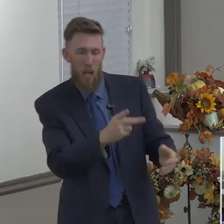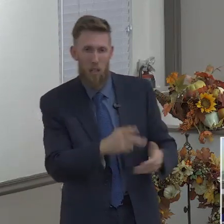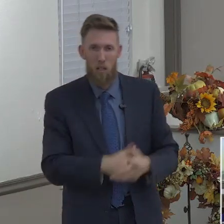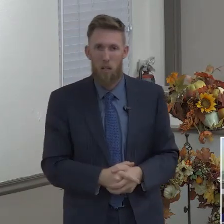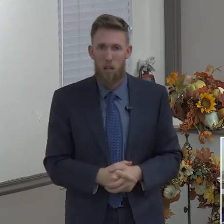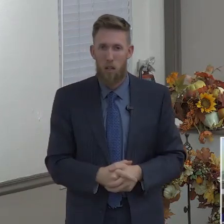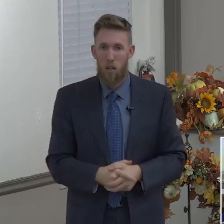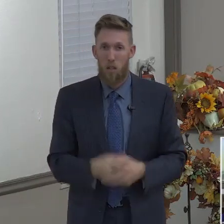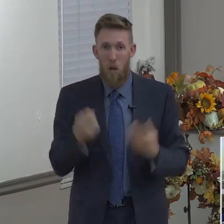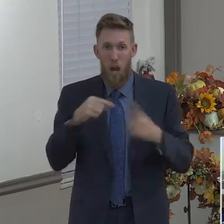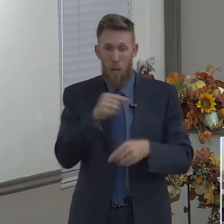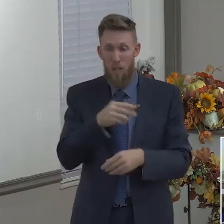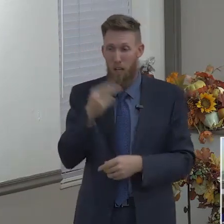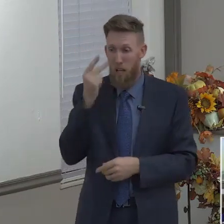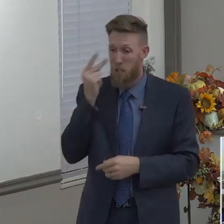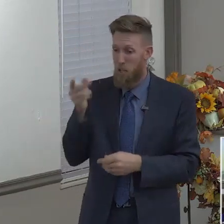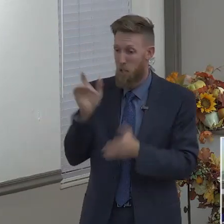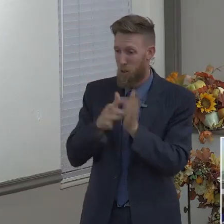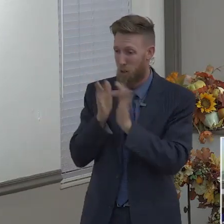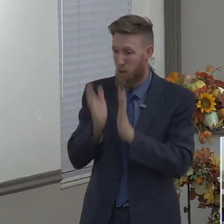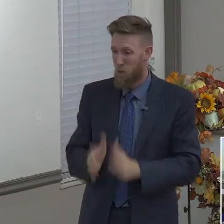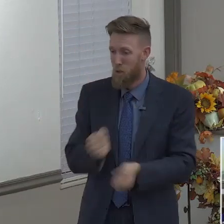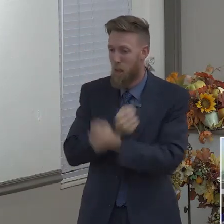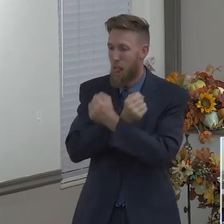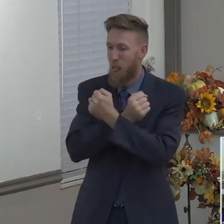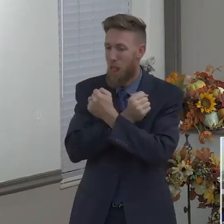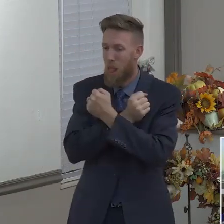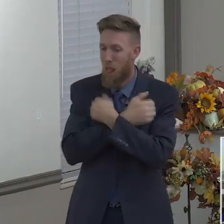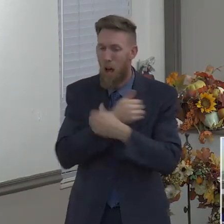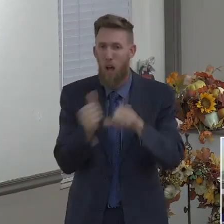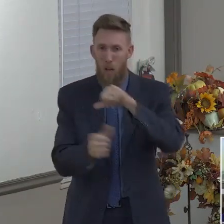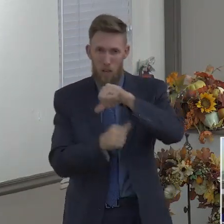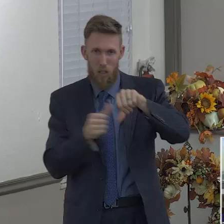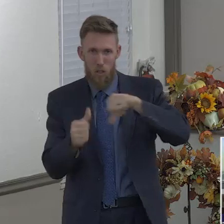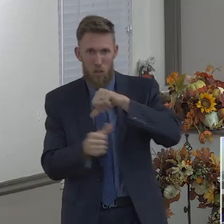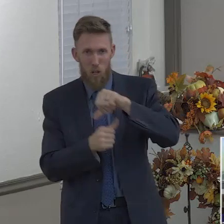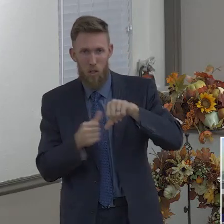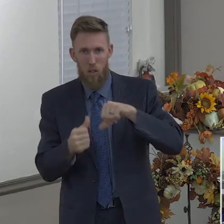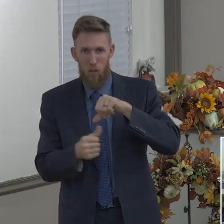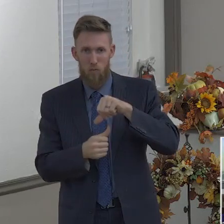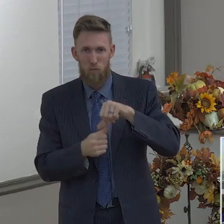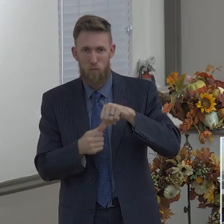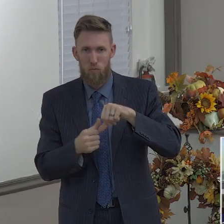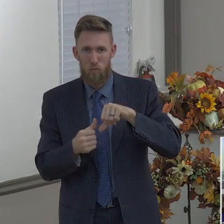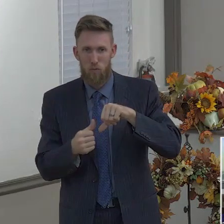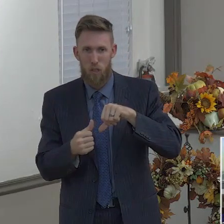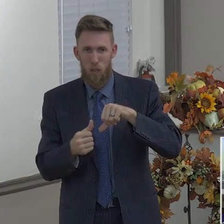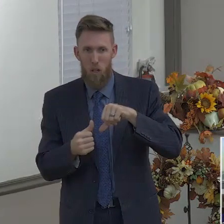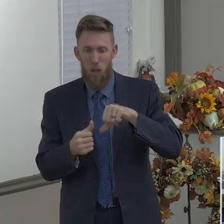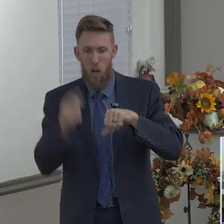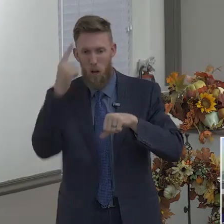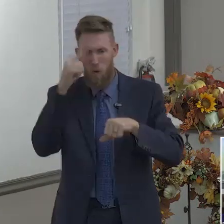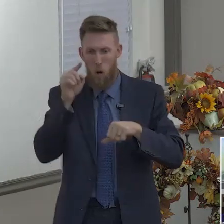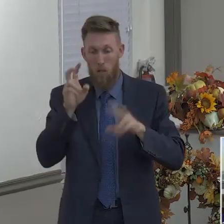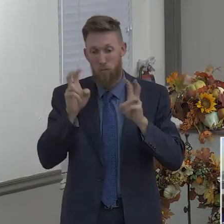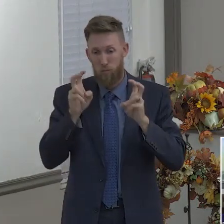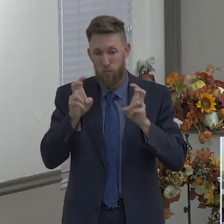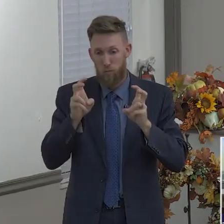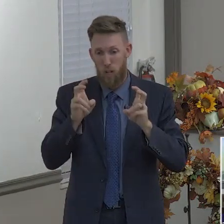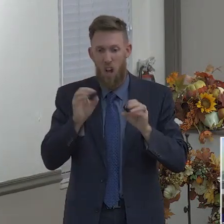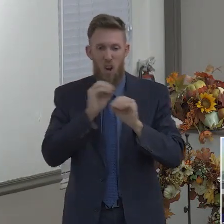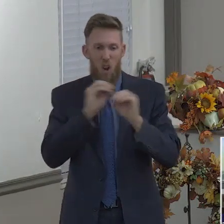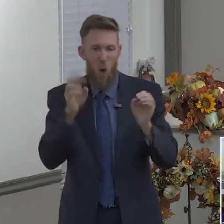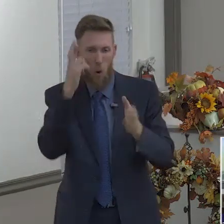other with no strings attached, for no reason, and in many cases loving each other